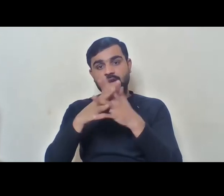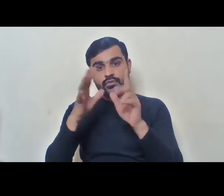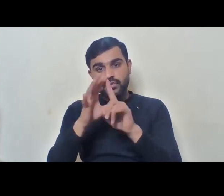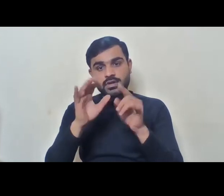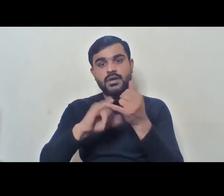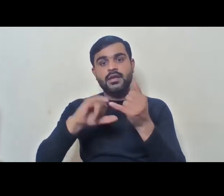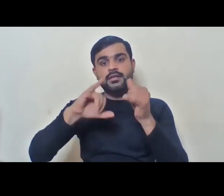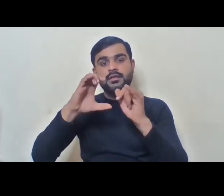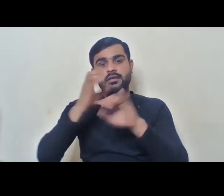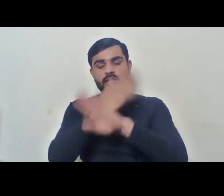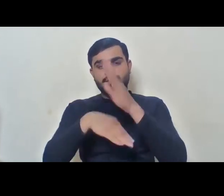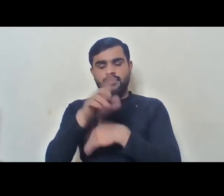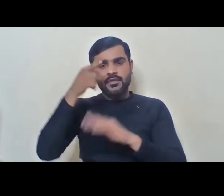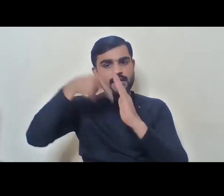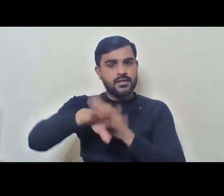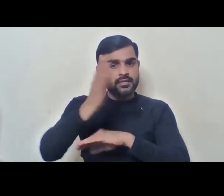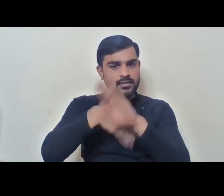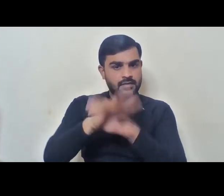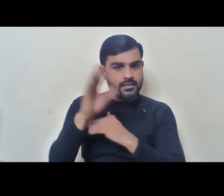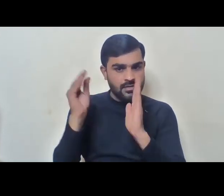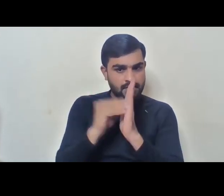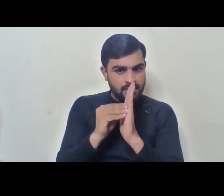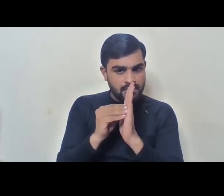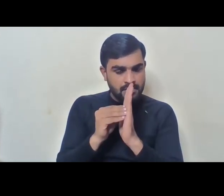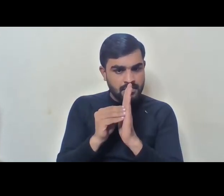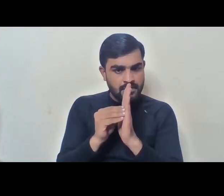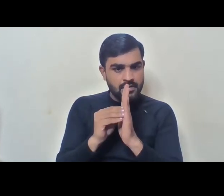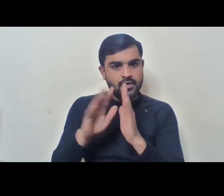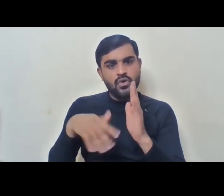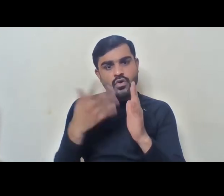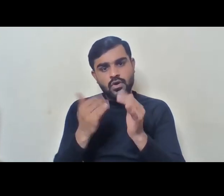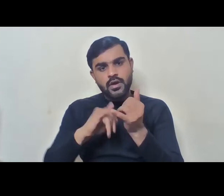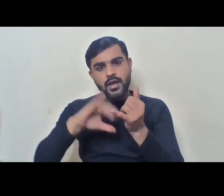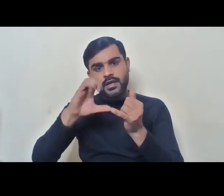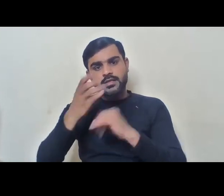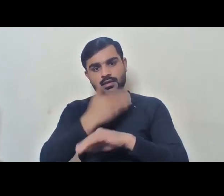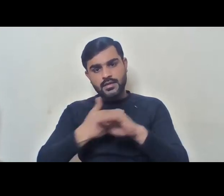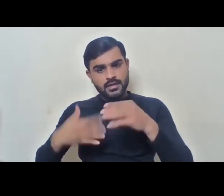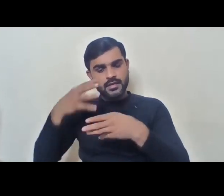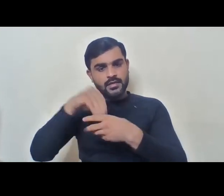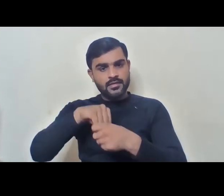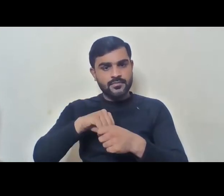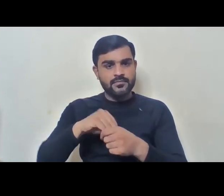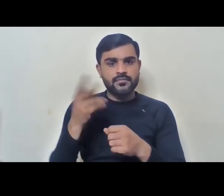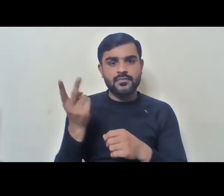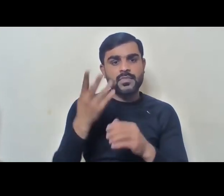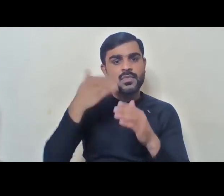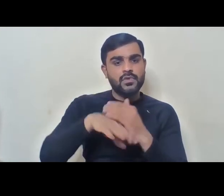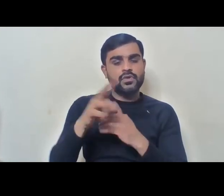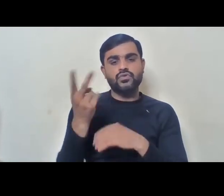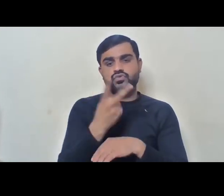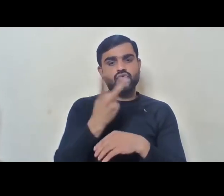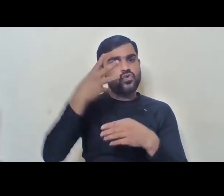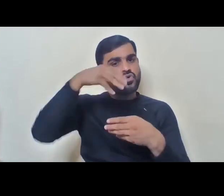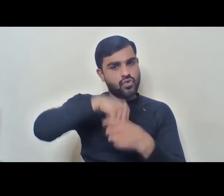Okay. So, it will be under the disability category, disability quota or under the SC quota or it is going to be both? No, it will be under the both.